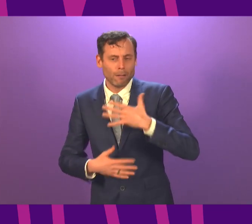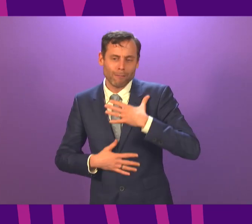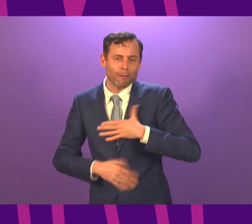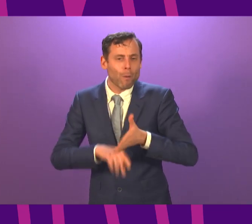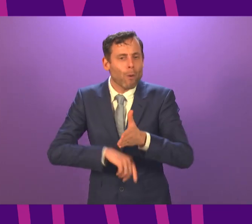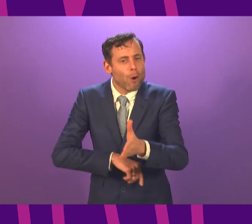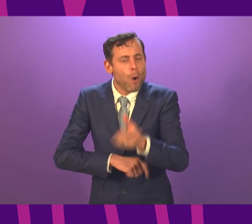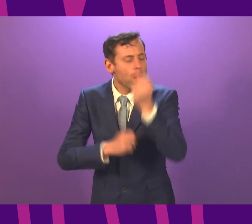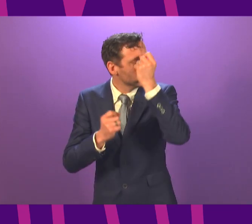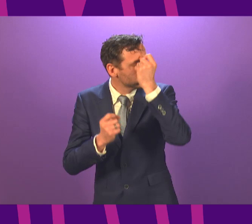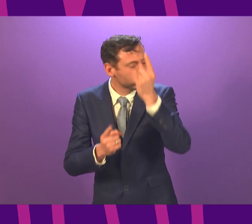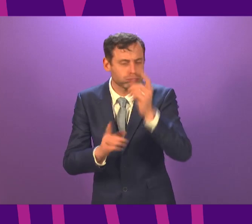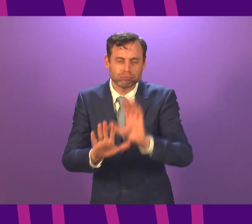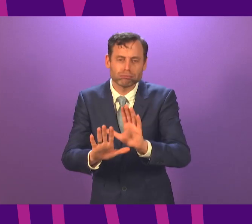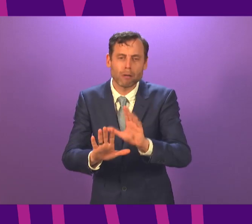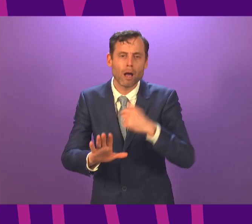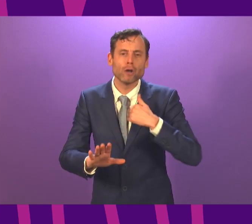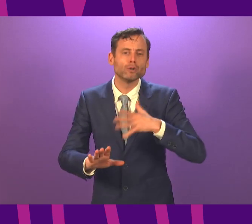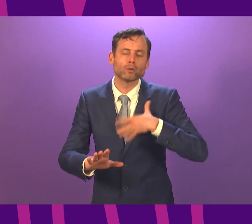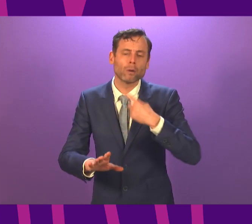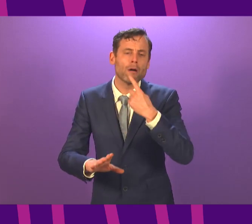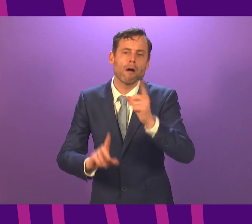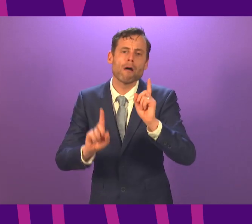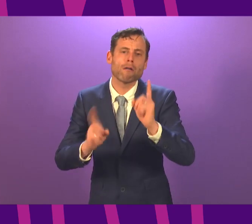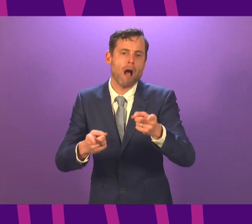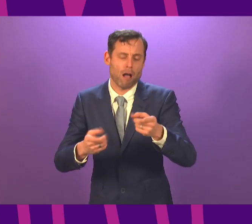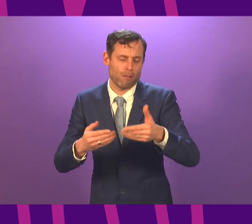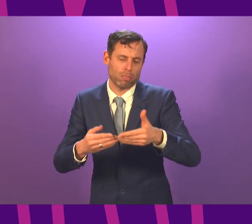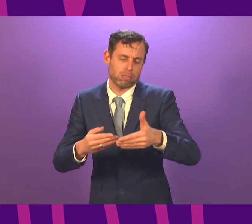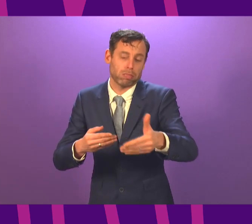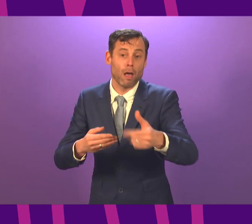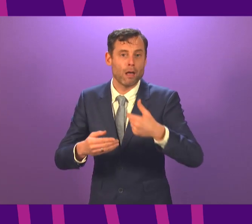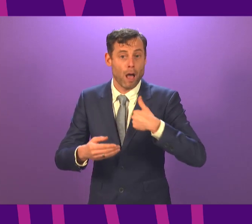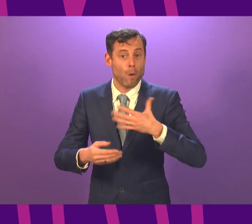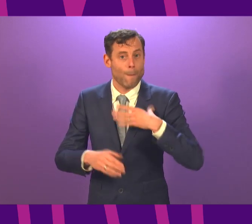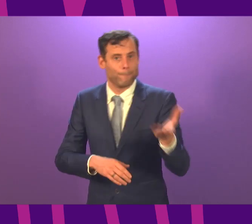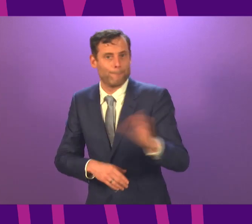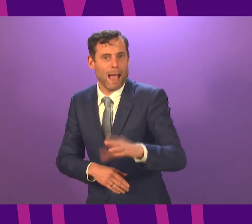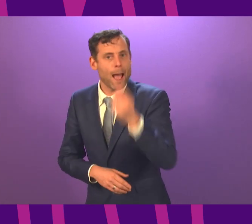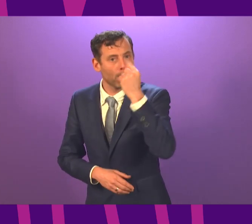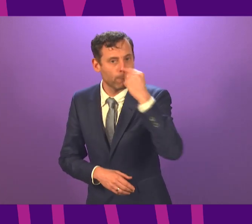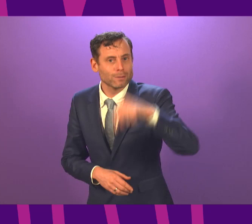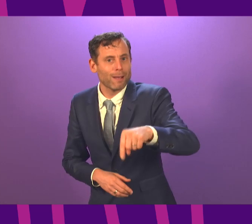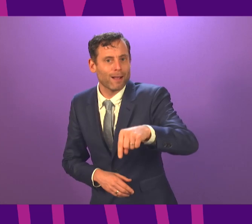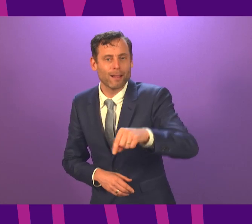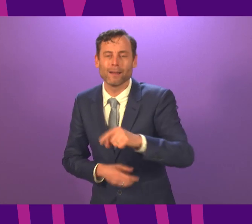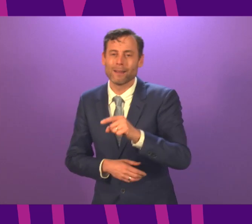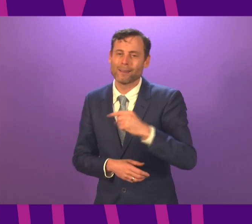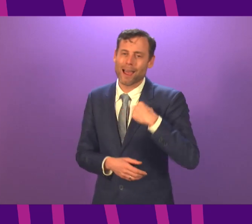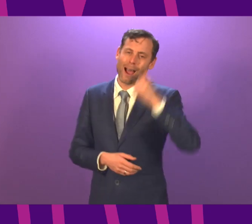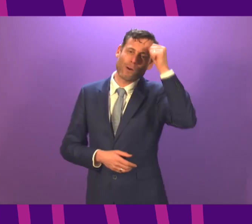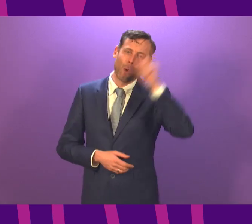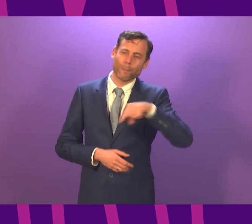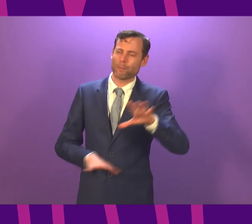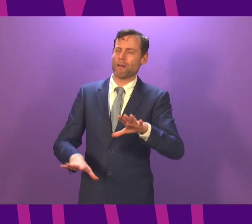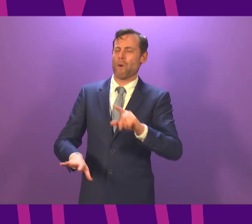than necessary. I don't expect anybody to have anything other than dismay at these restrictions today but I would